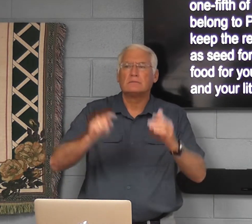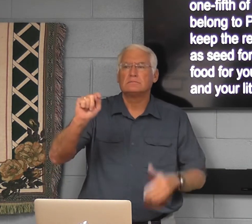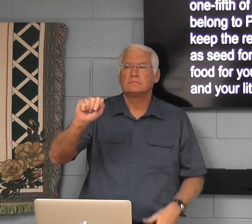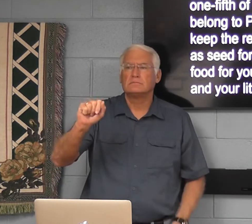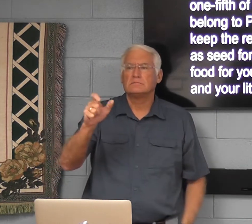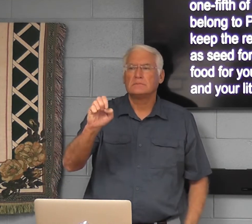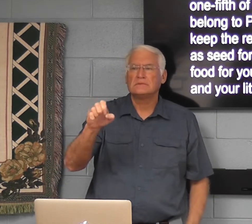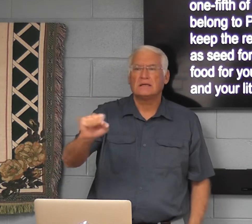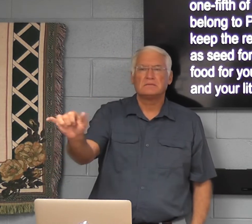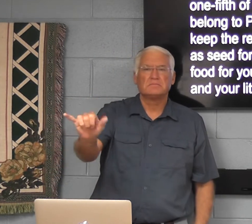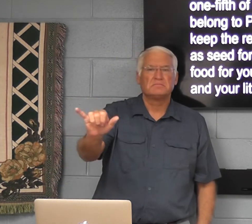Same as taxes.